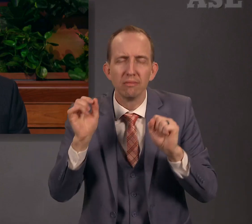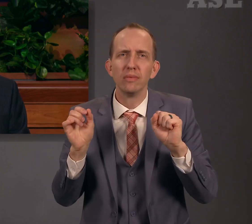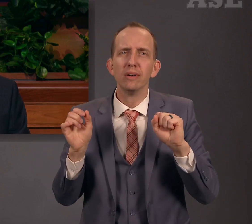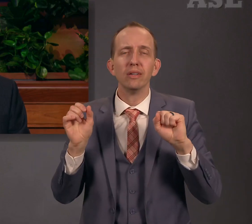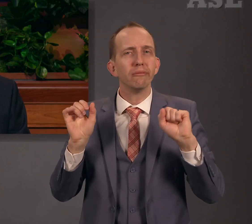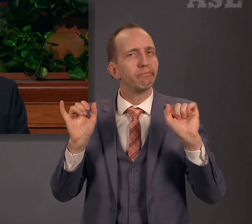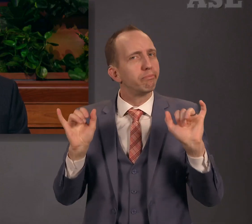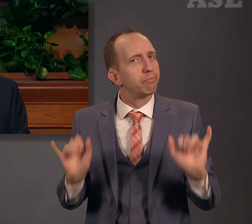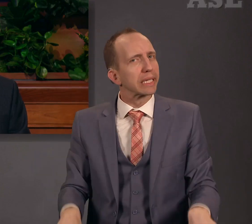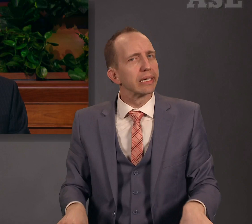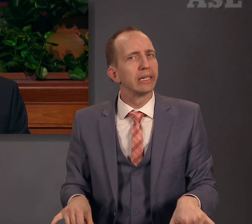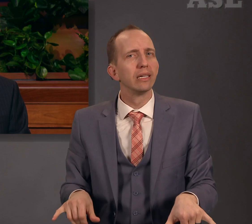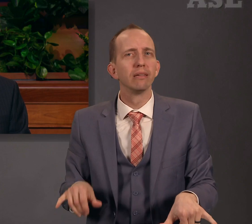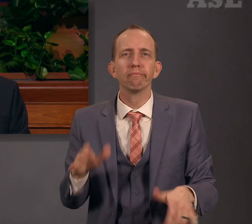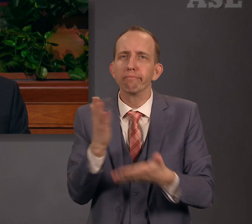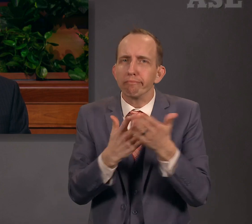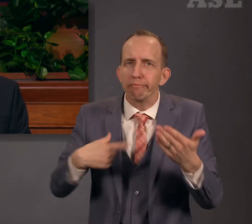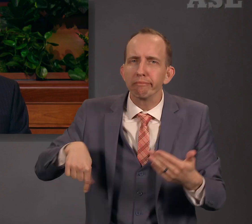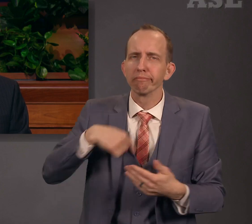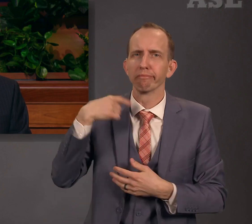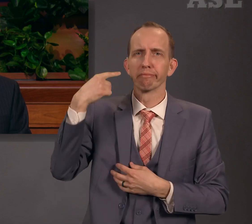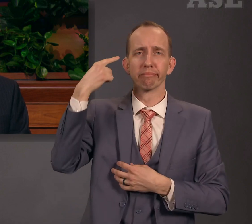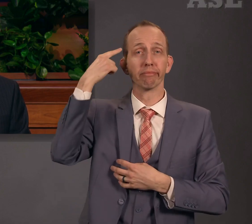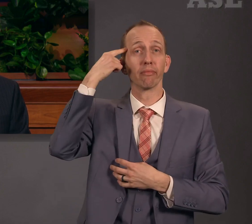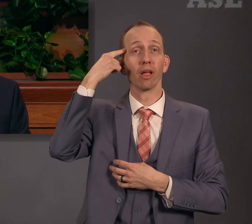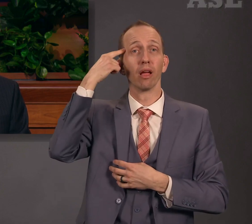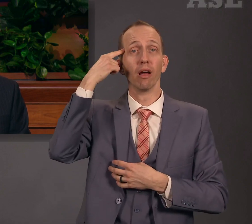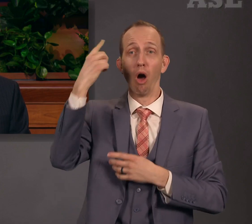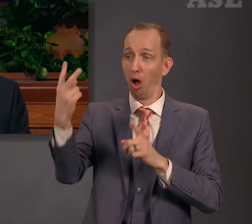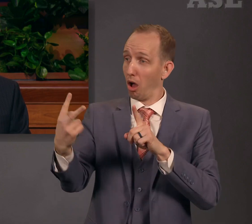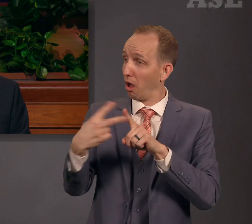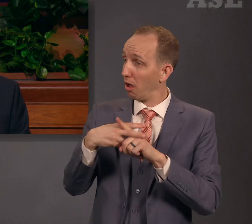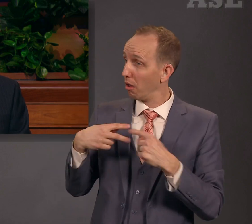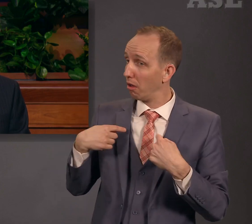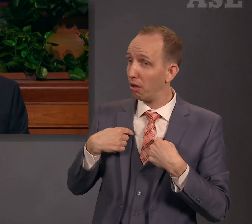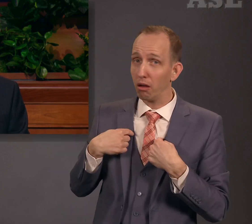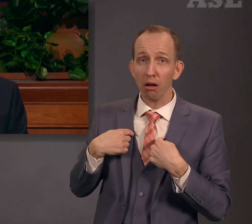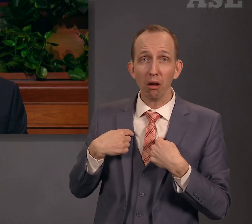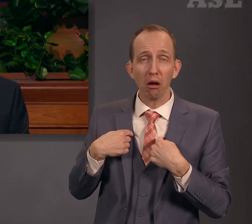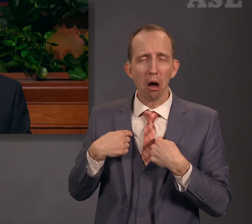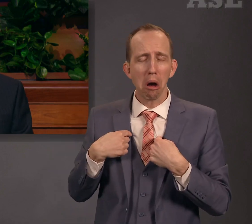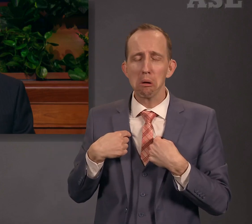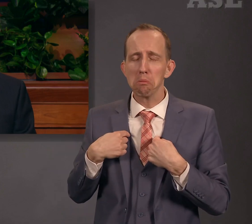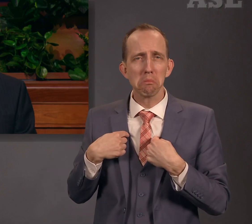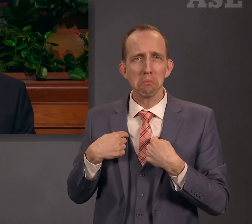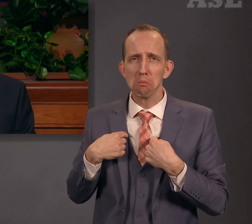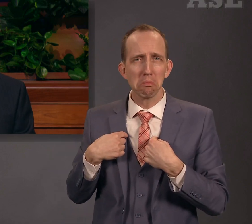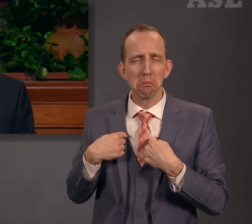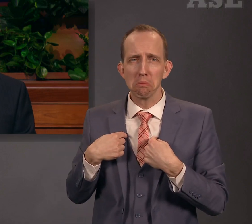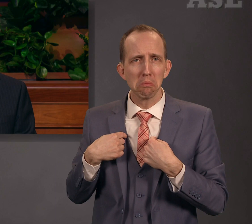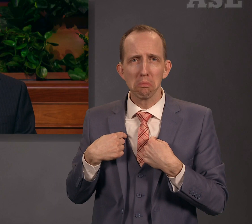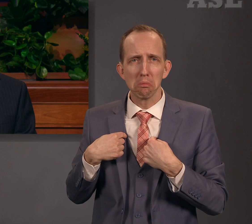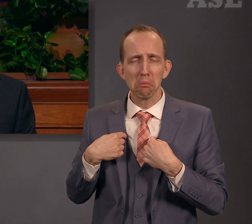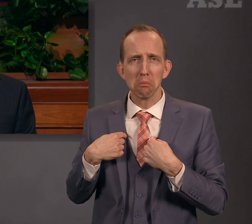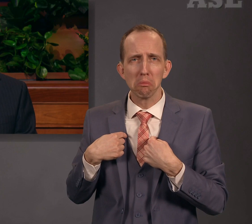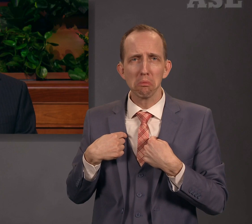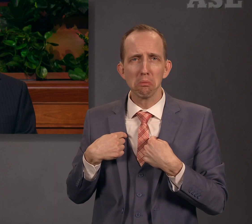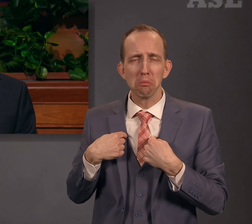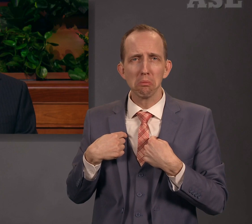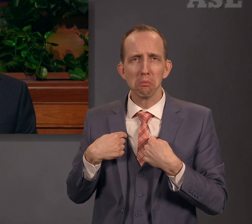and yet may struggle to believe these eternal truths apply specifically in their